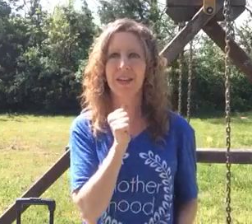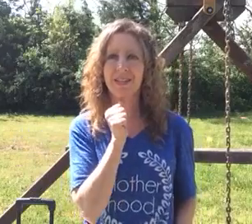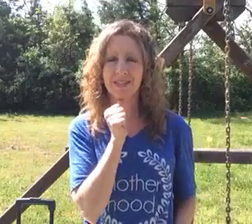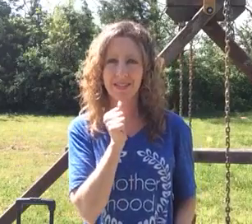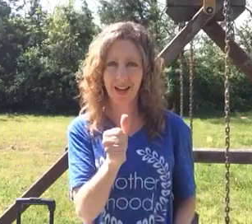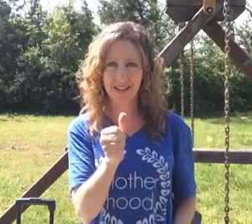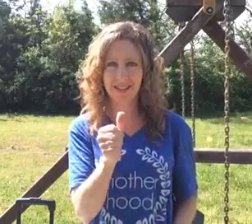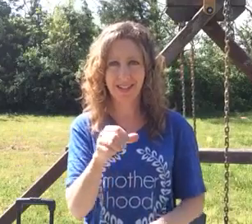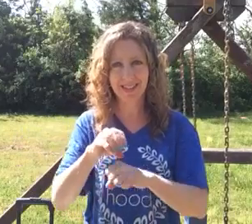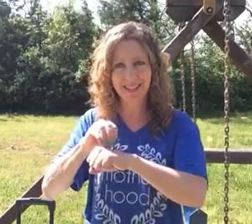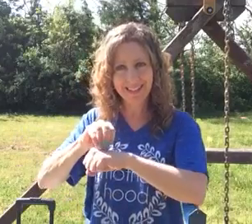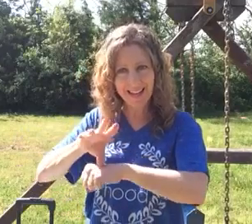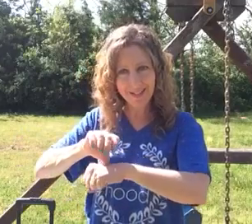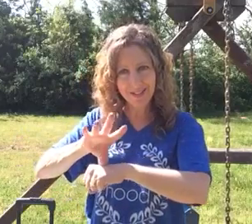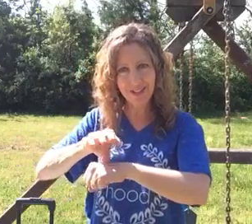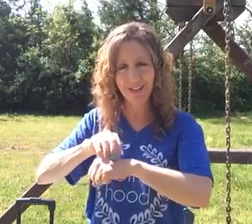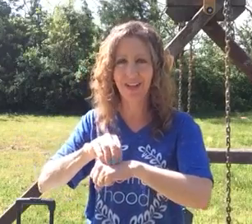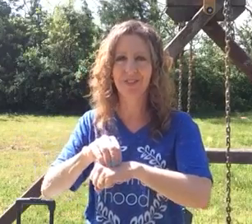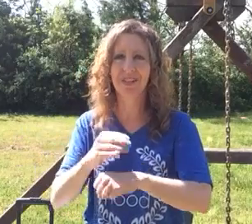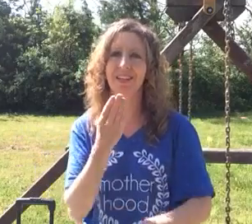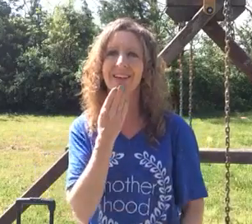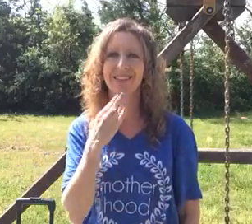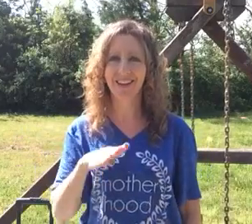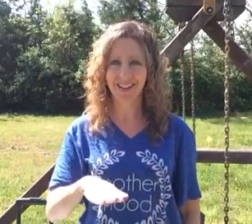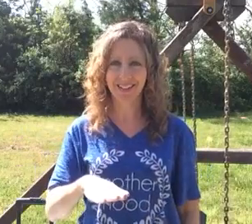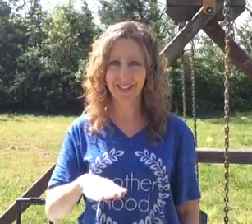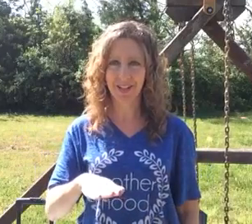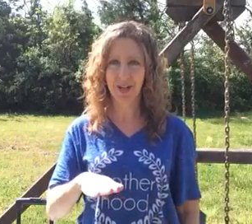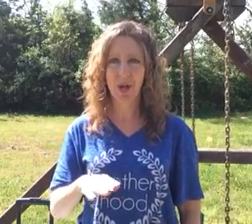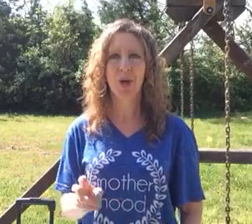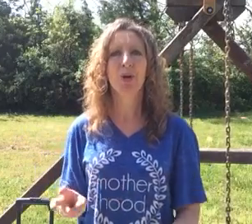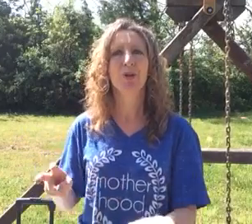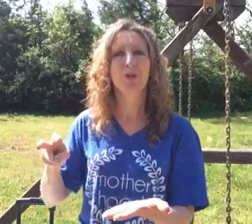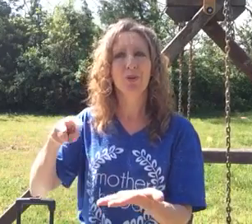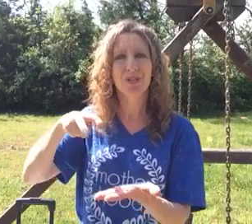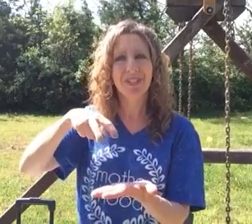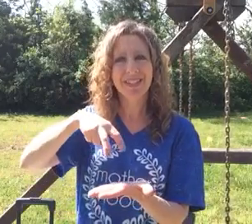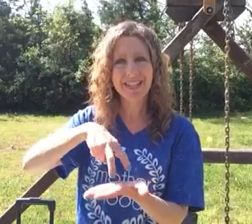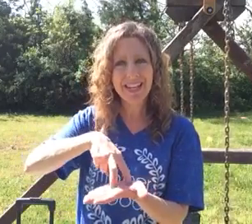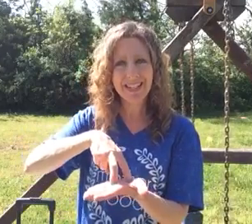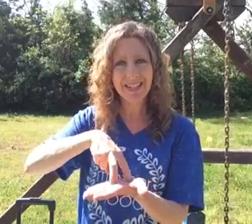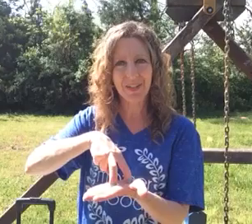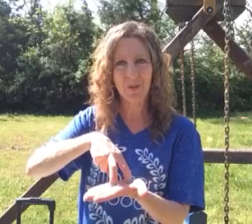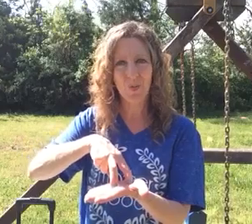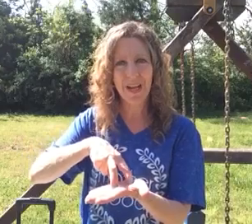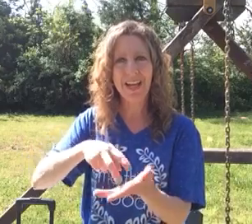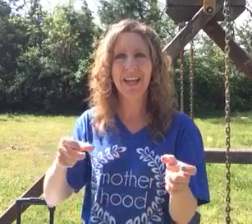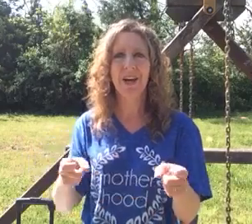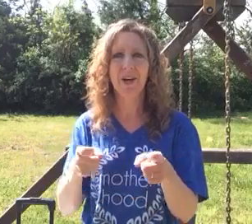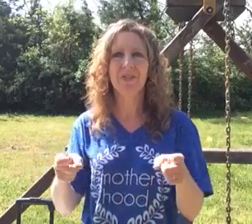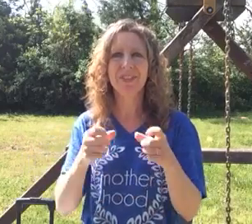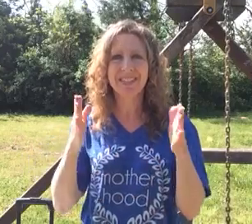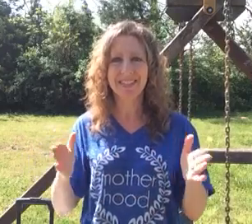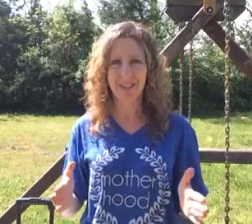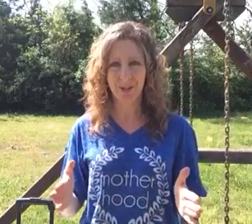not. In the counsel of the ungodly. Nor standeth in the way of sinners.